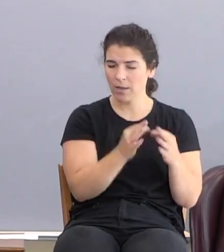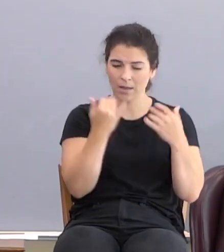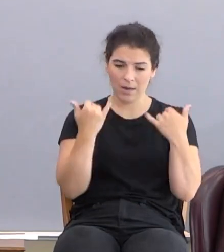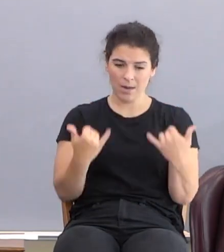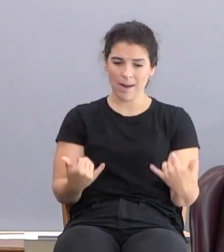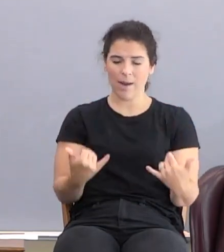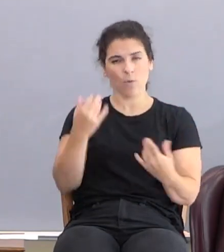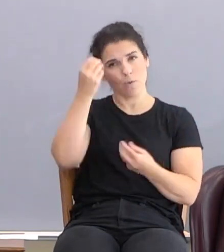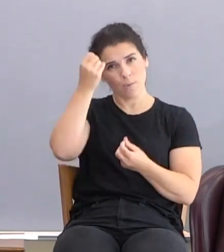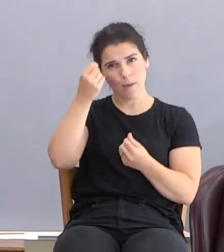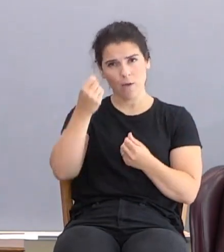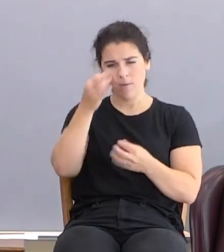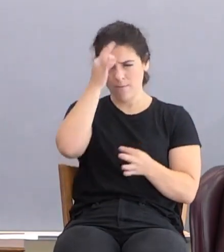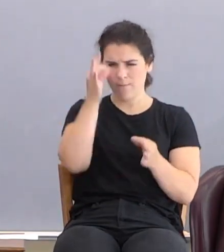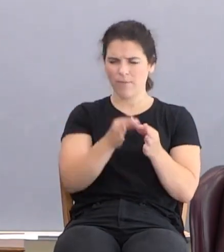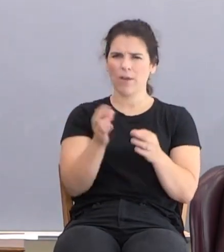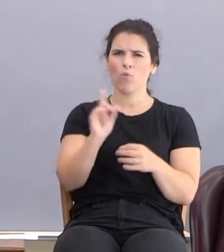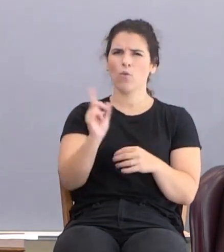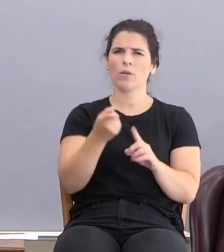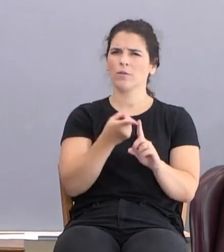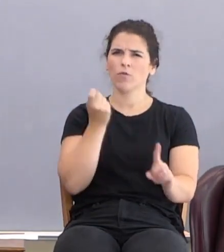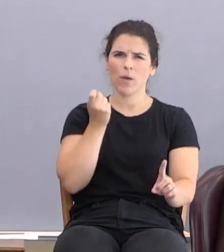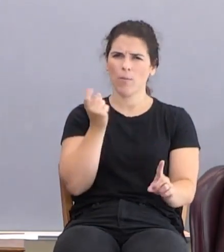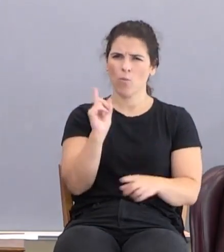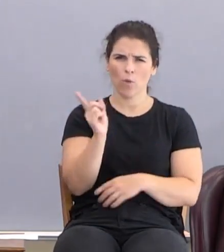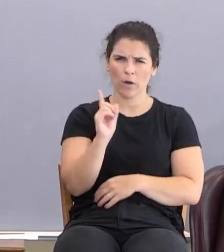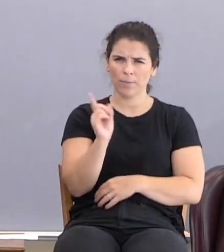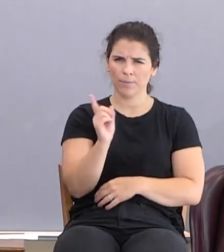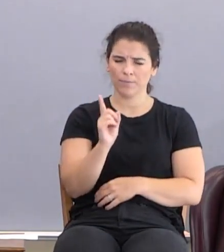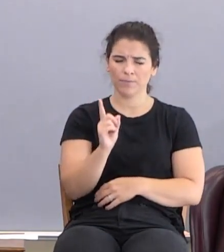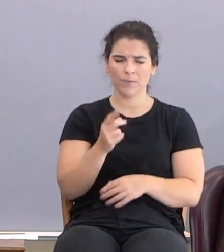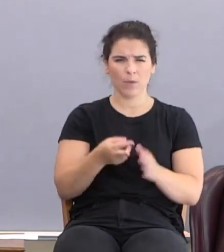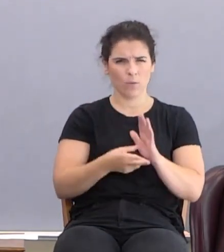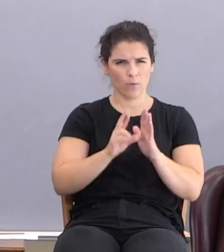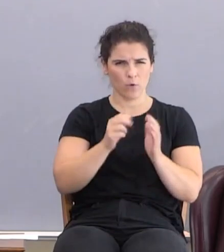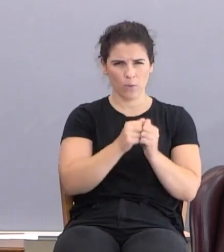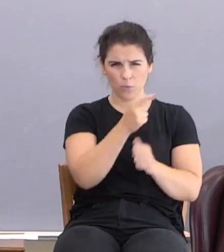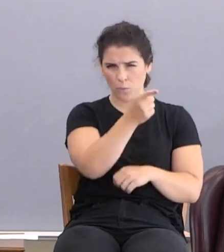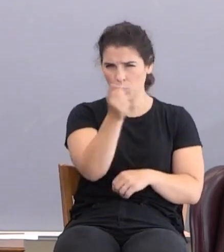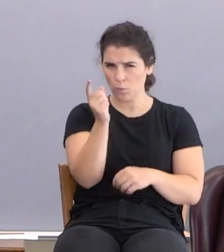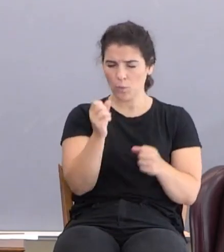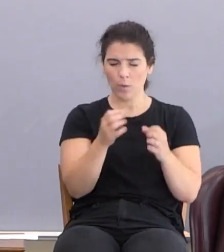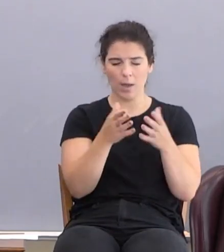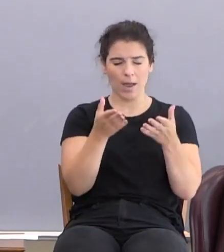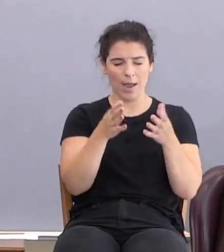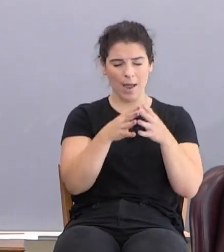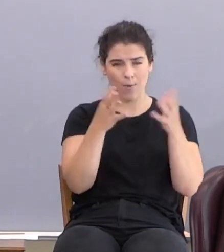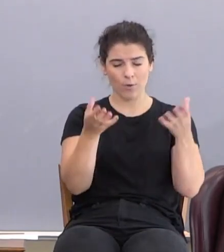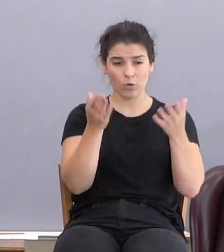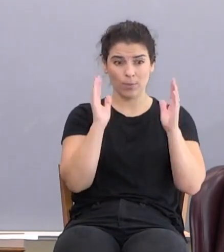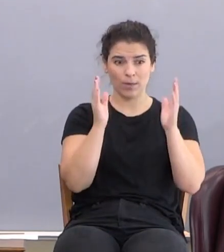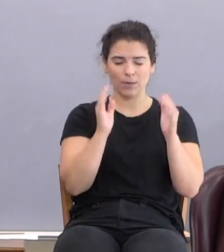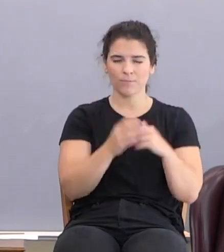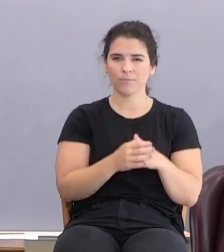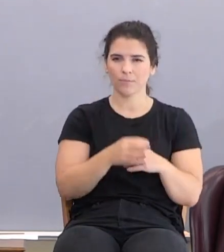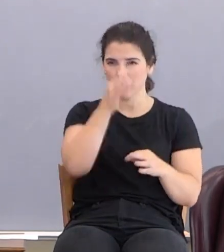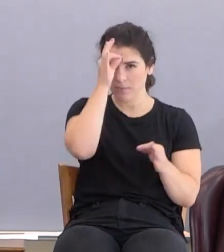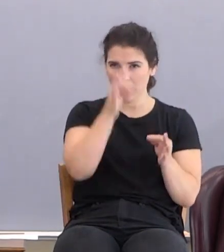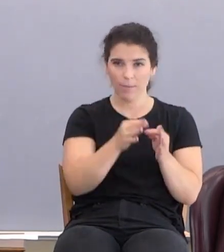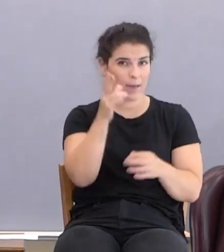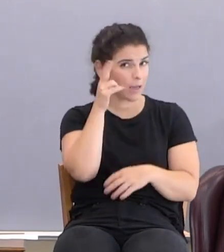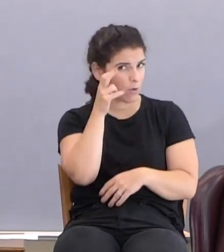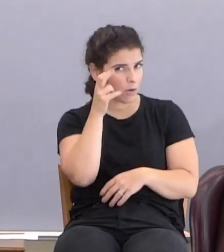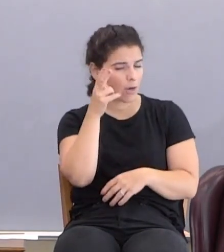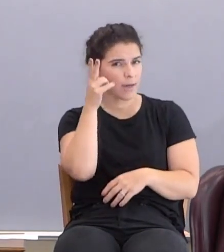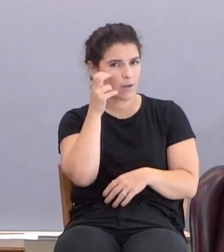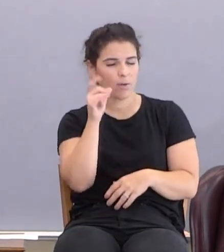where does faith come from? I'm going to review with you just a little bit, see how much they've been paying attention. Faith comes by hearing,